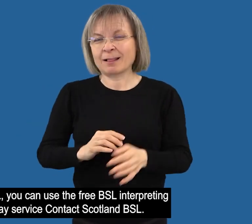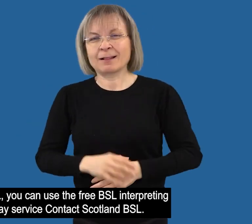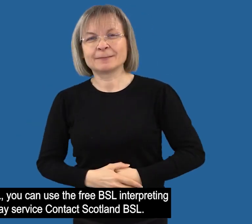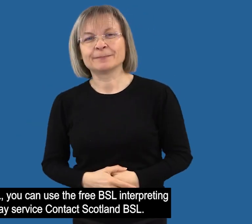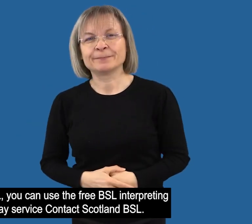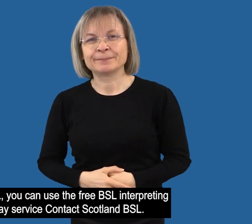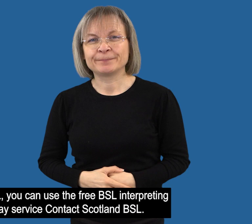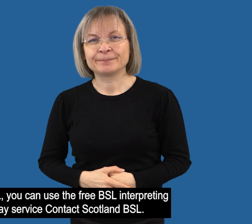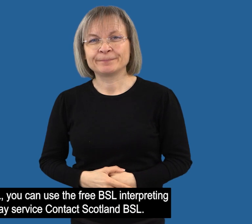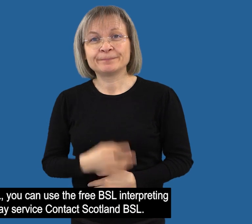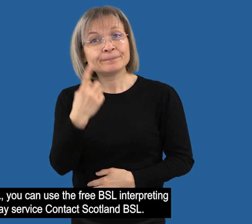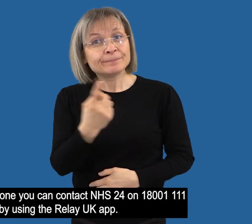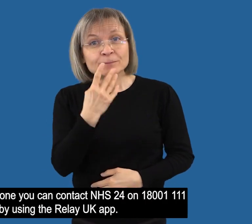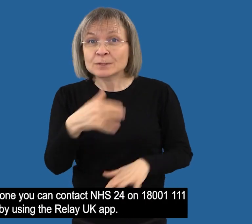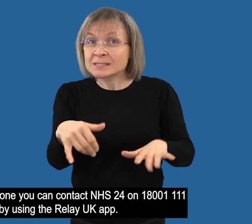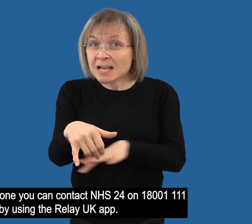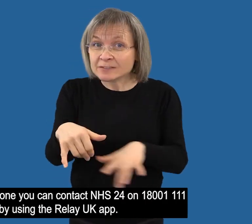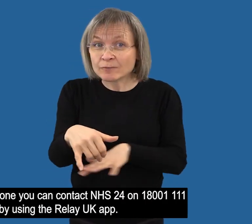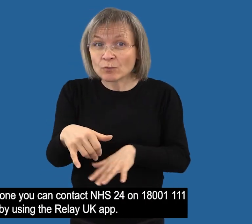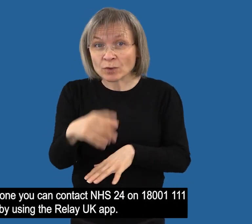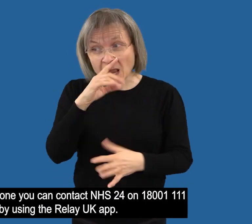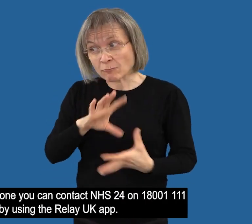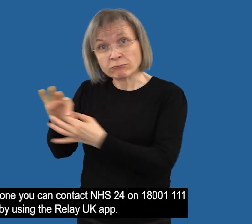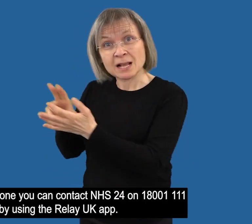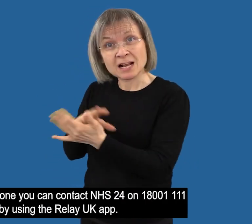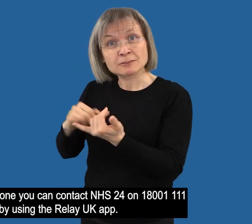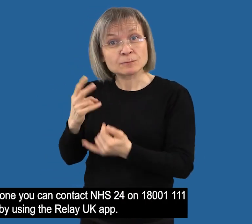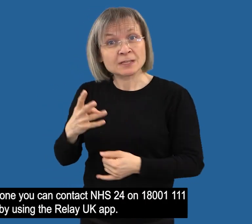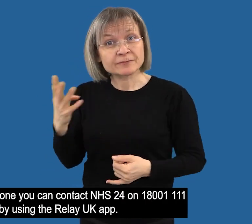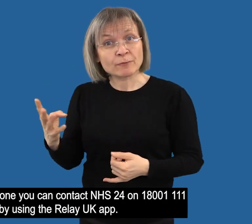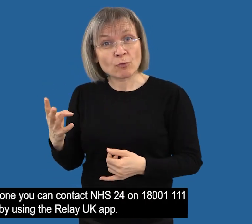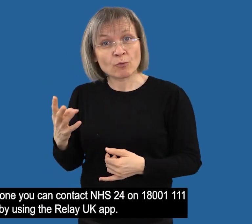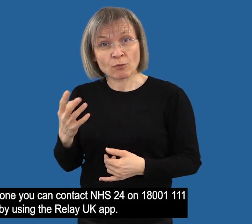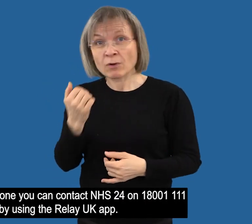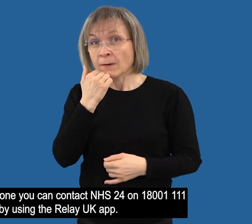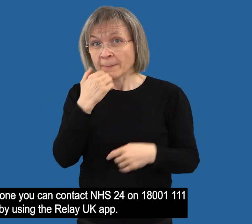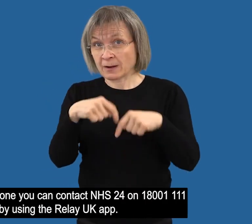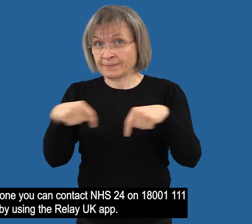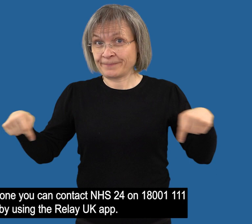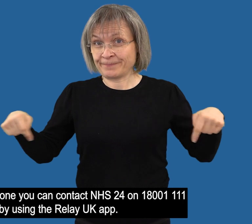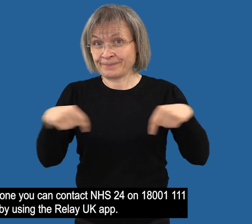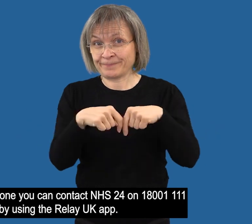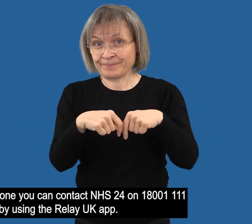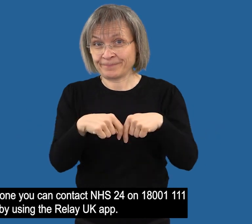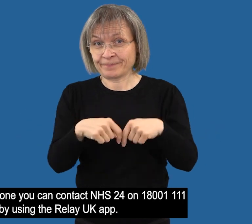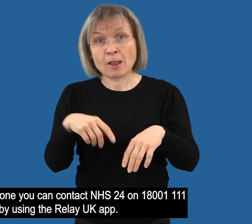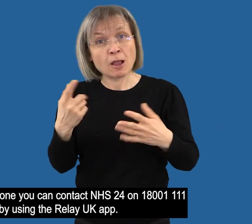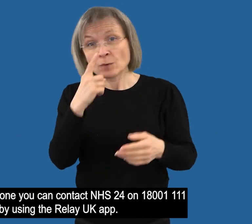ContactScotlandBSL If you use a text phone, you can contact NHS 24 on, 1